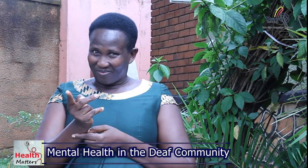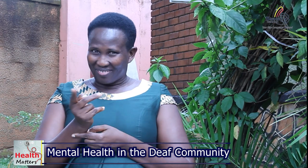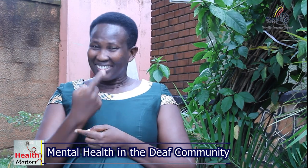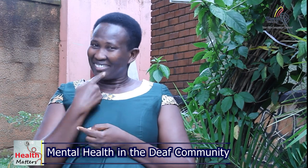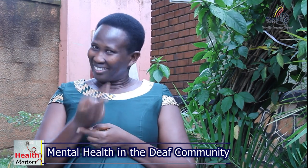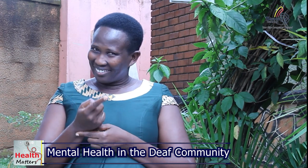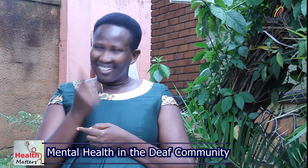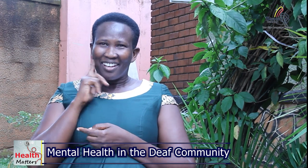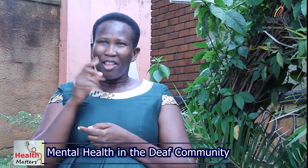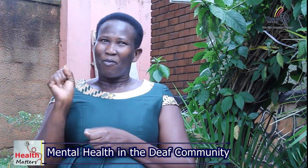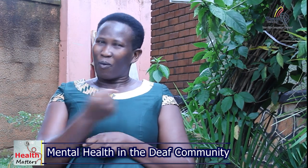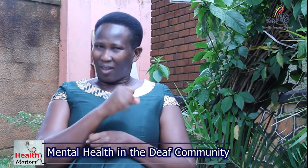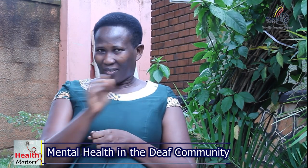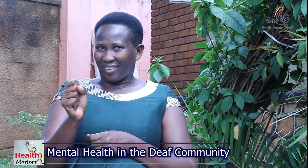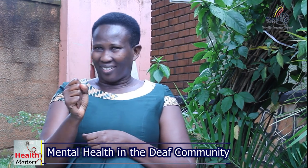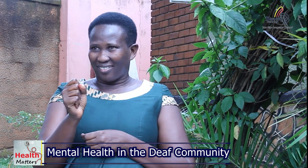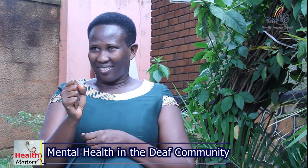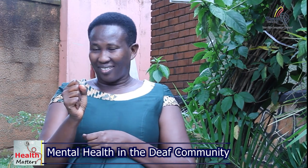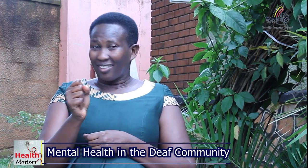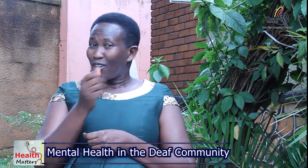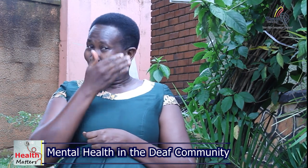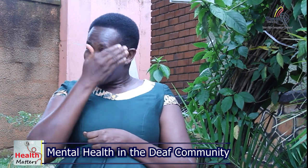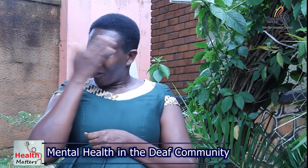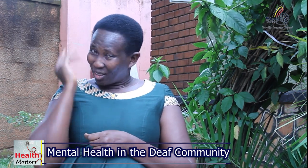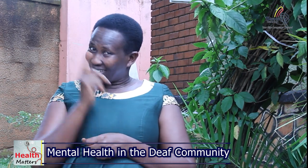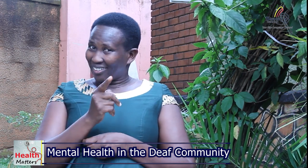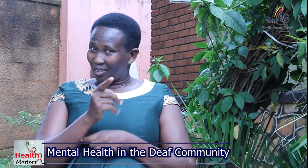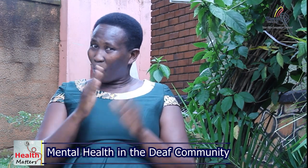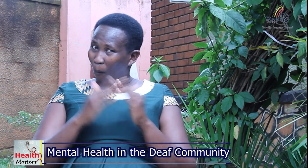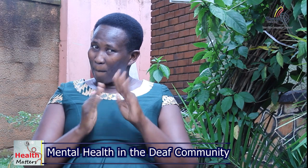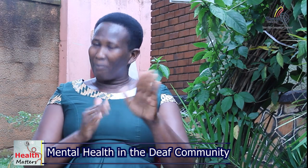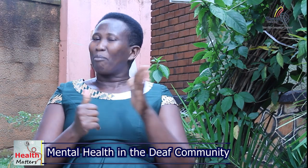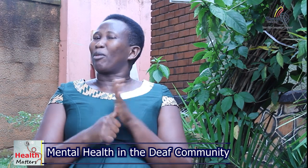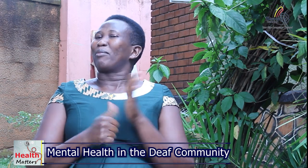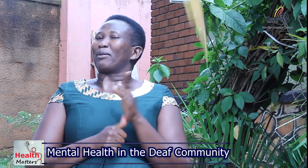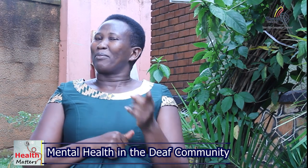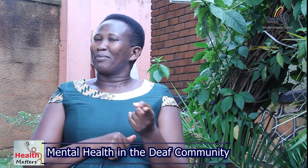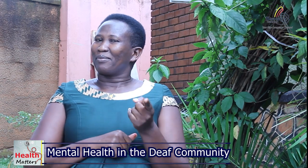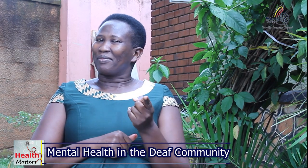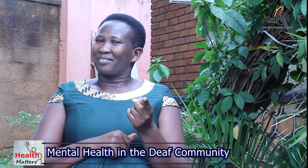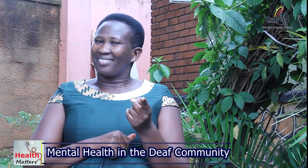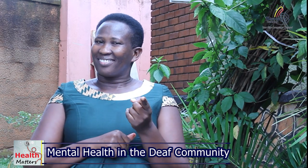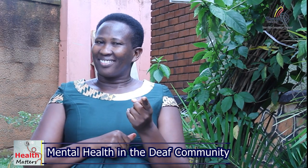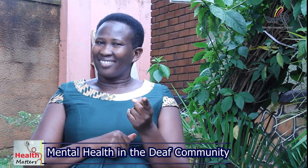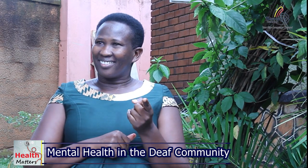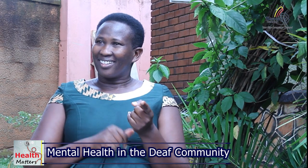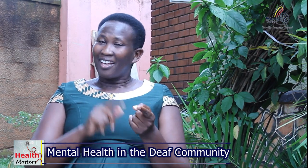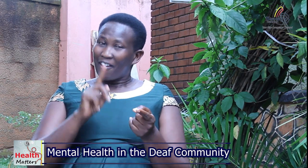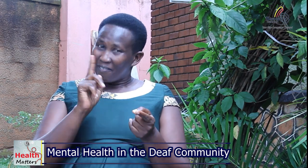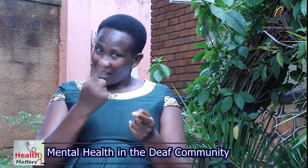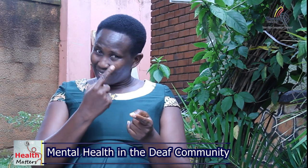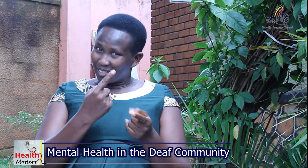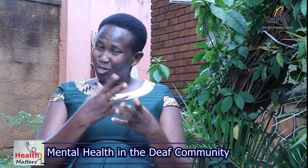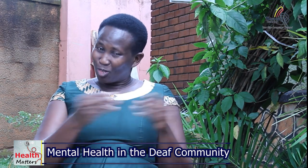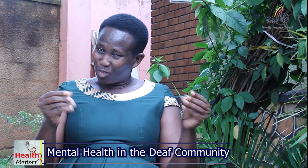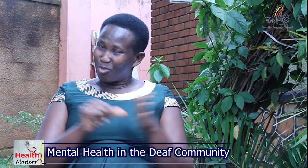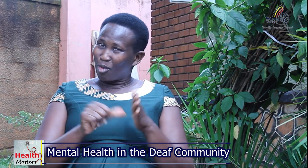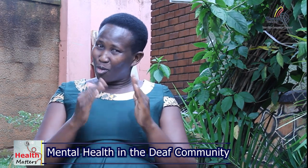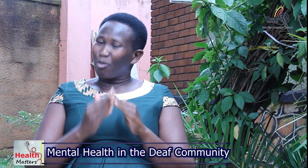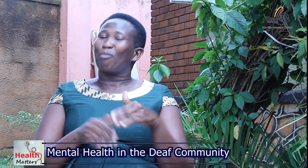want to want to move these children want to move their people love moving but no the problem could be at home first of